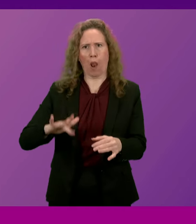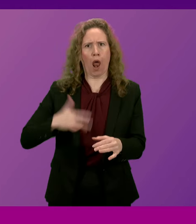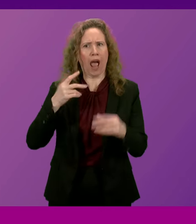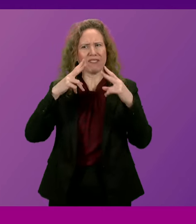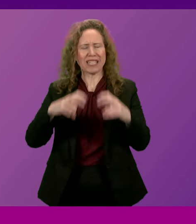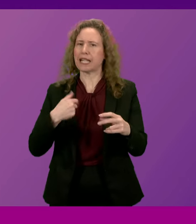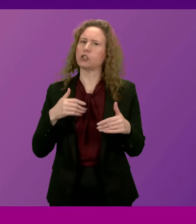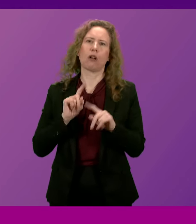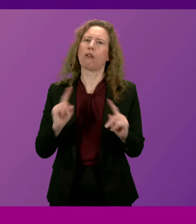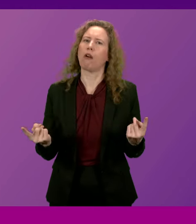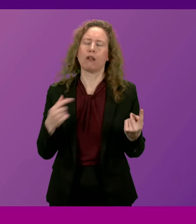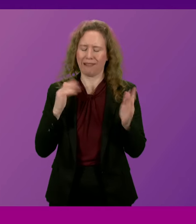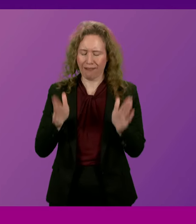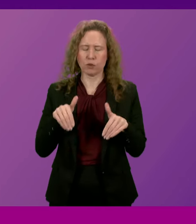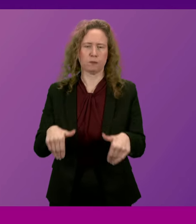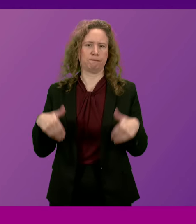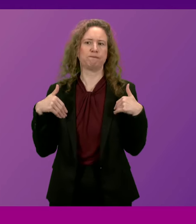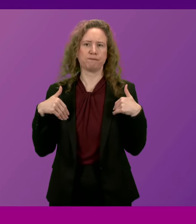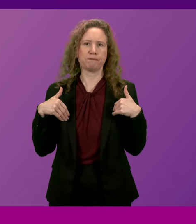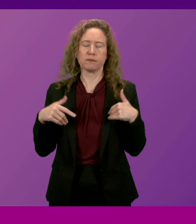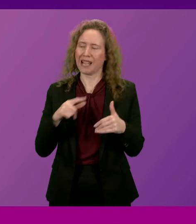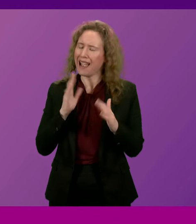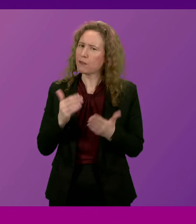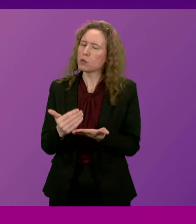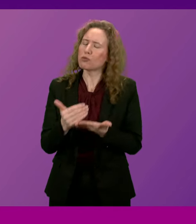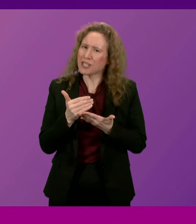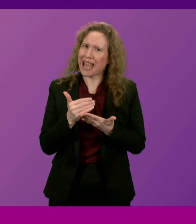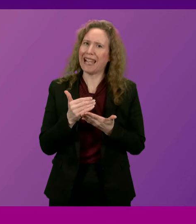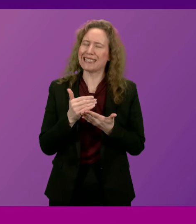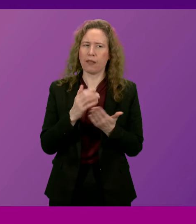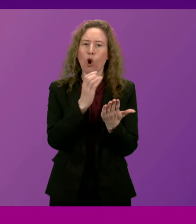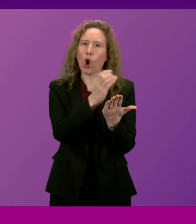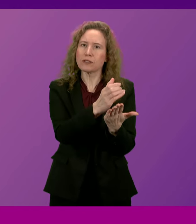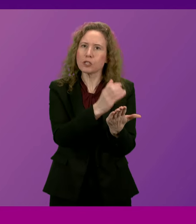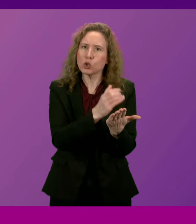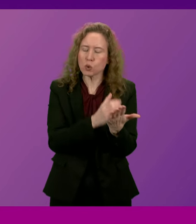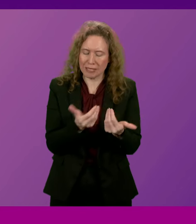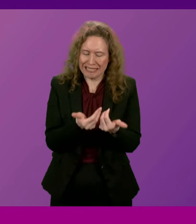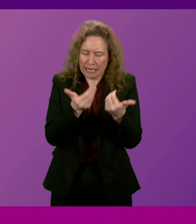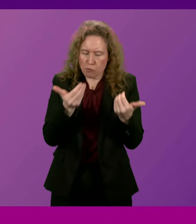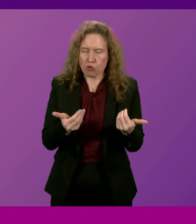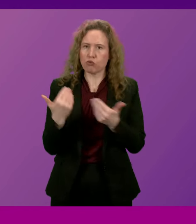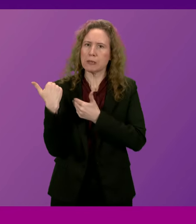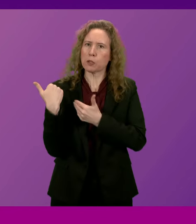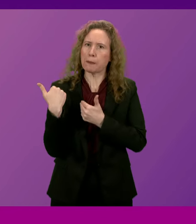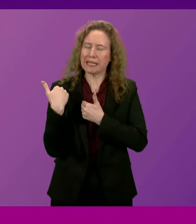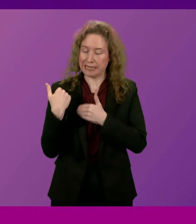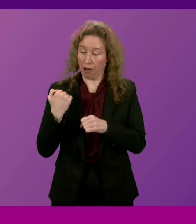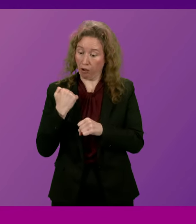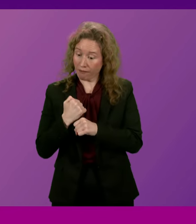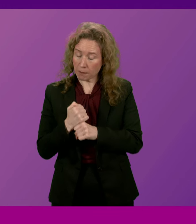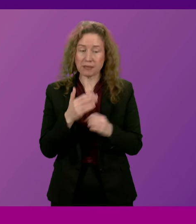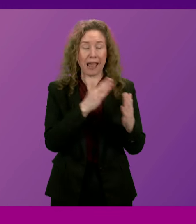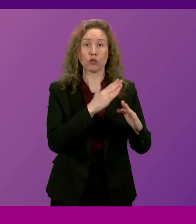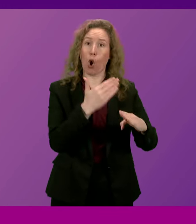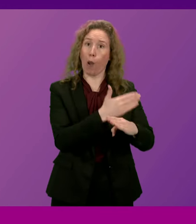And I think I need to avoid doing that for the sake of protecting the constitutional separation of responsibility for operational